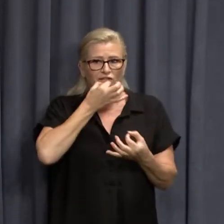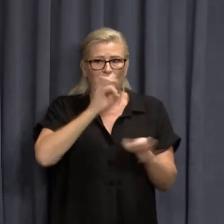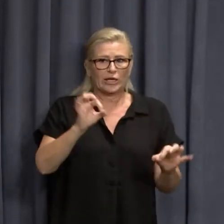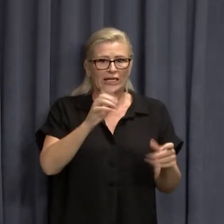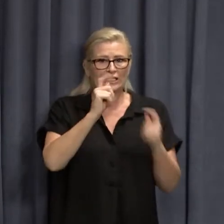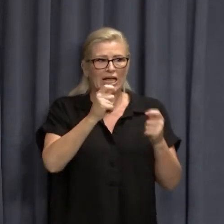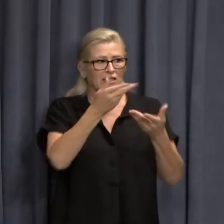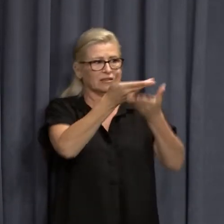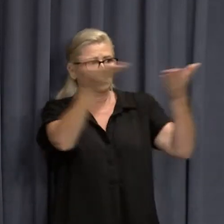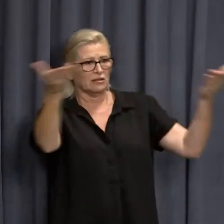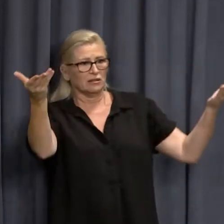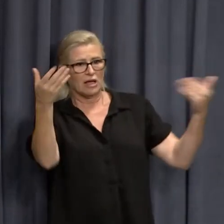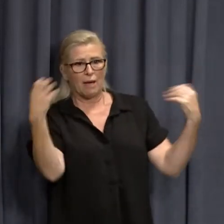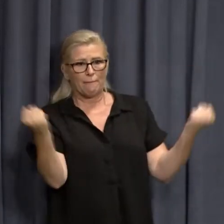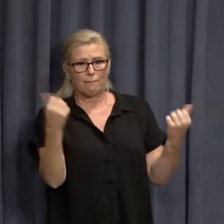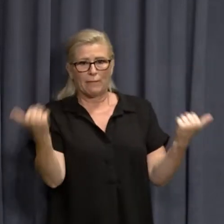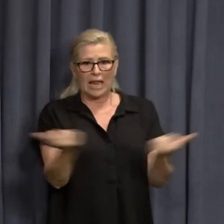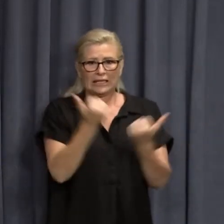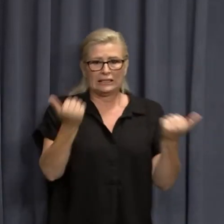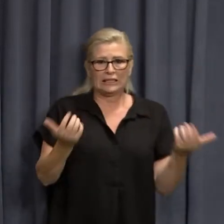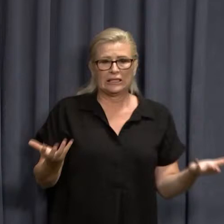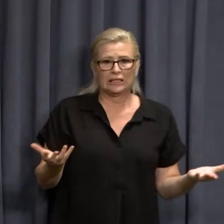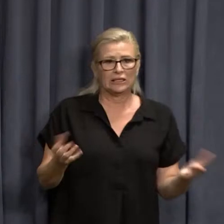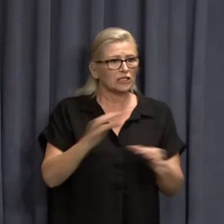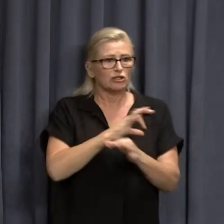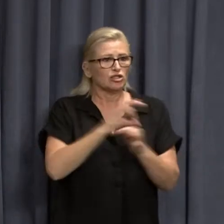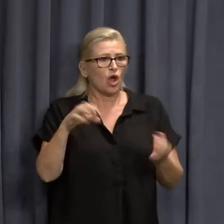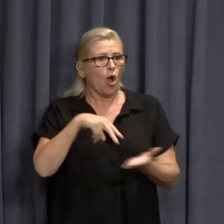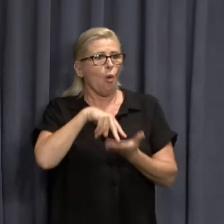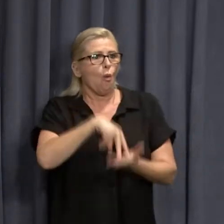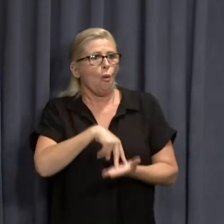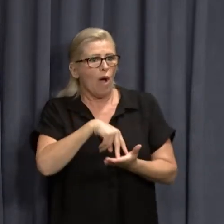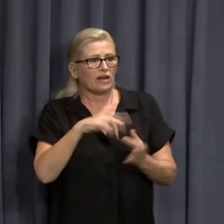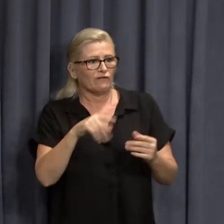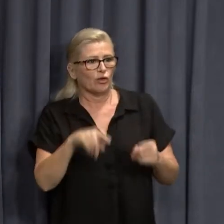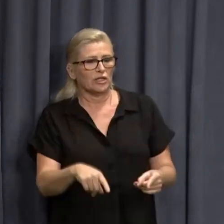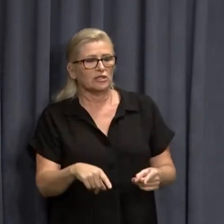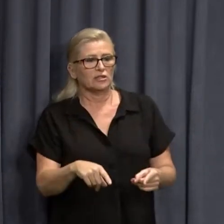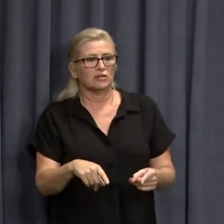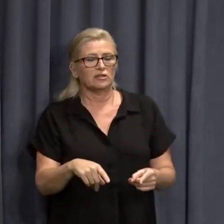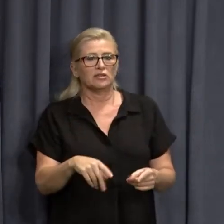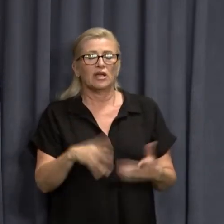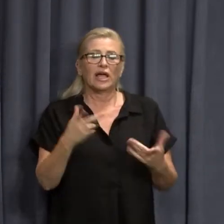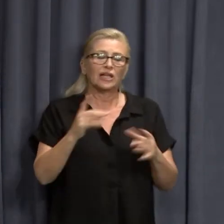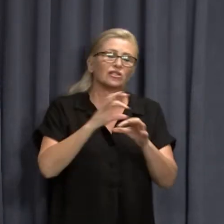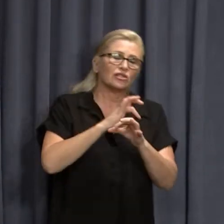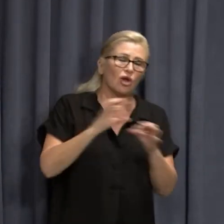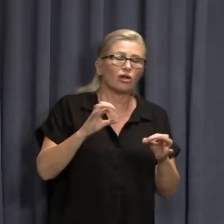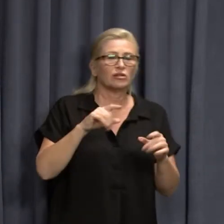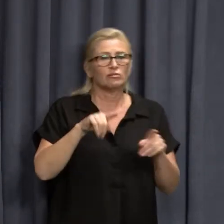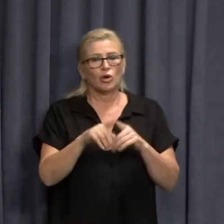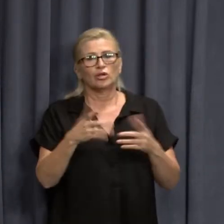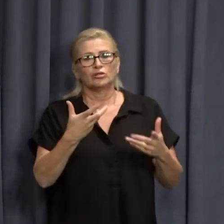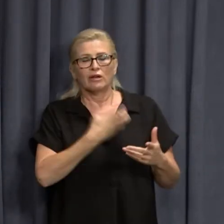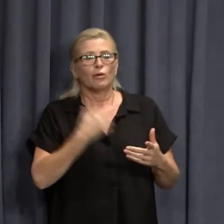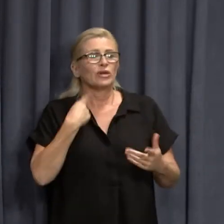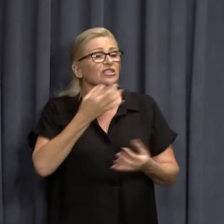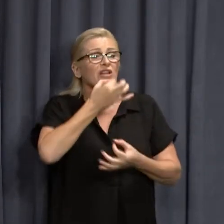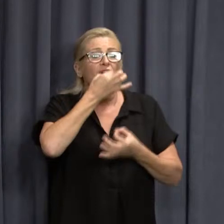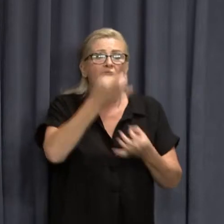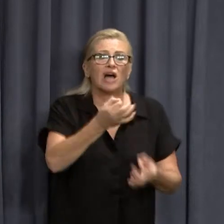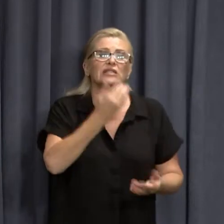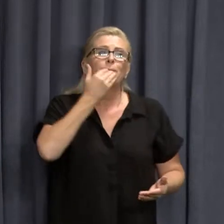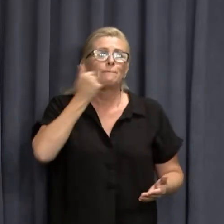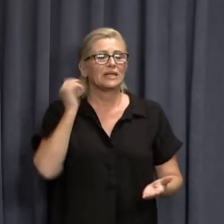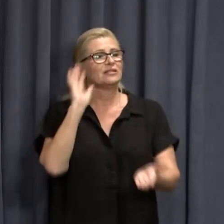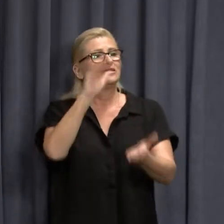It's out there. There's really no wait time. It's not the greatest of inconveniences. So we're just requesting people go and